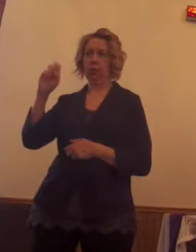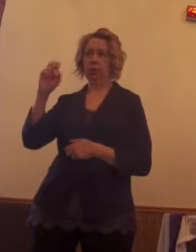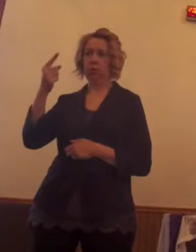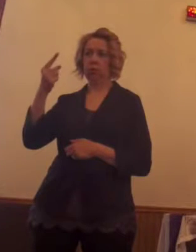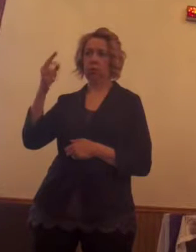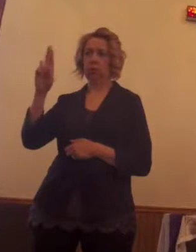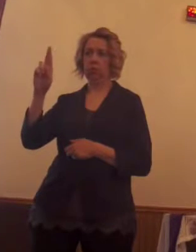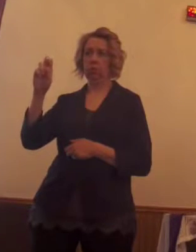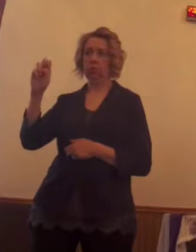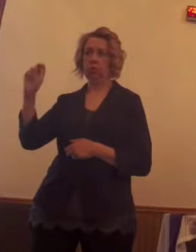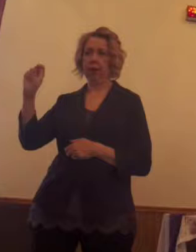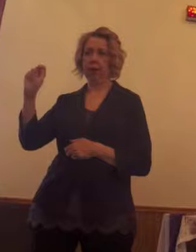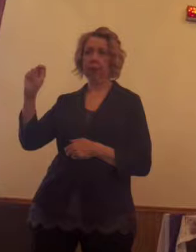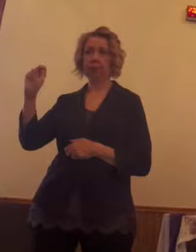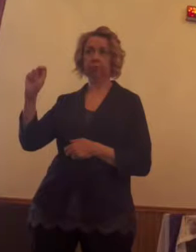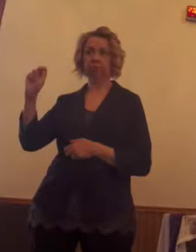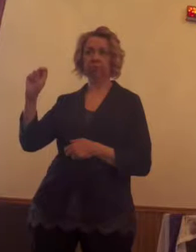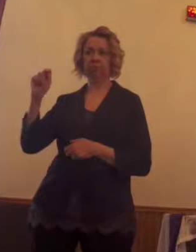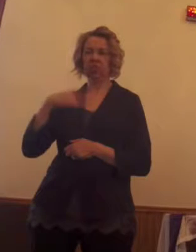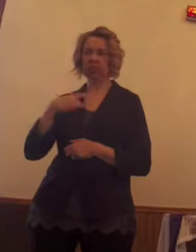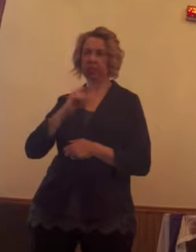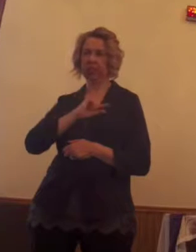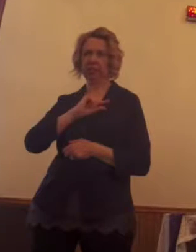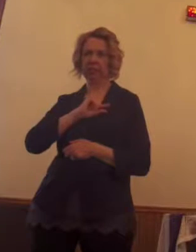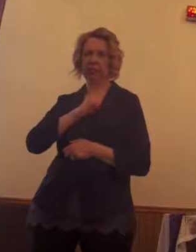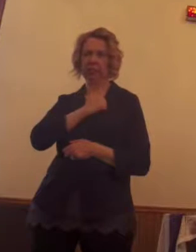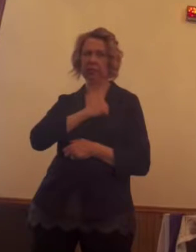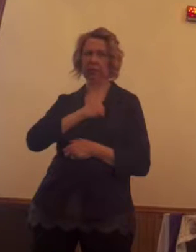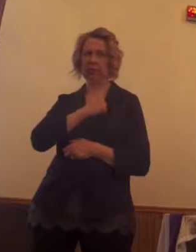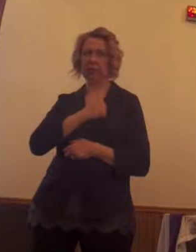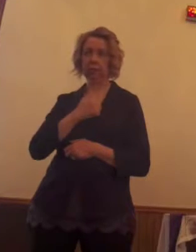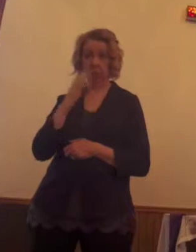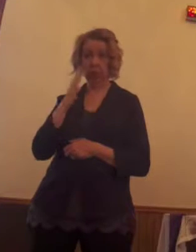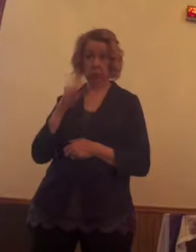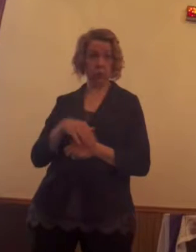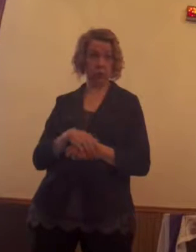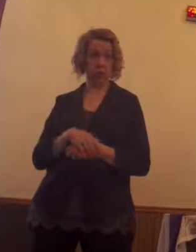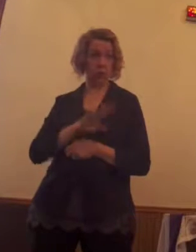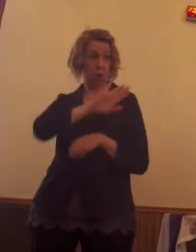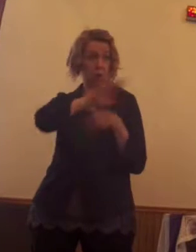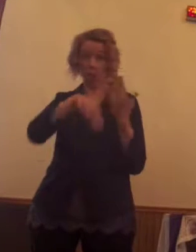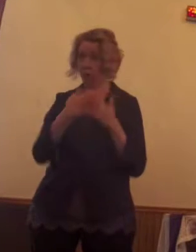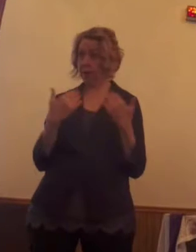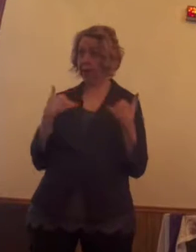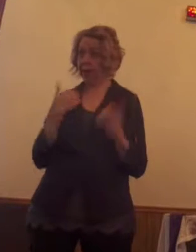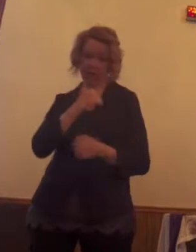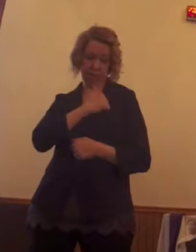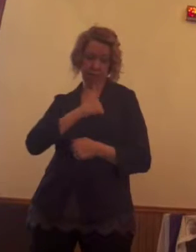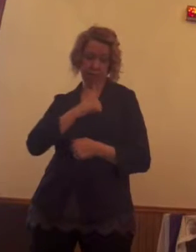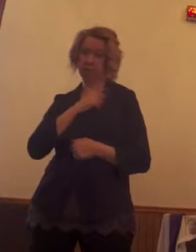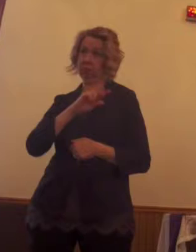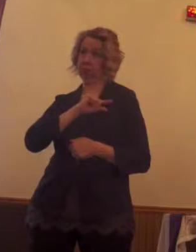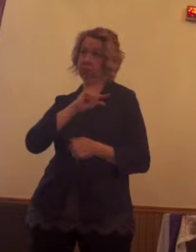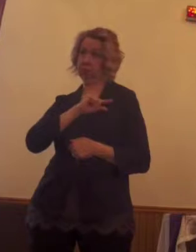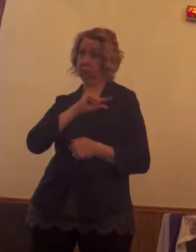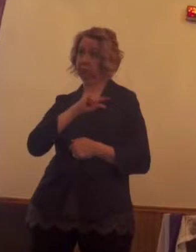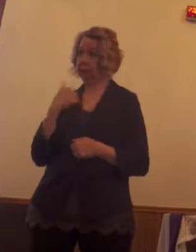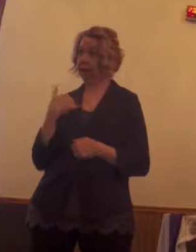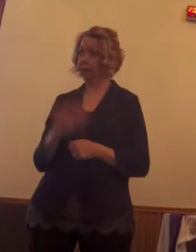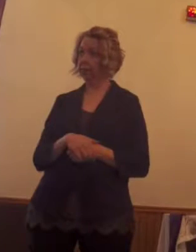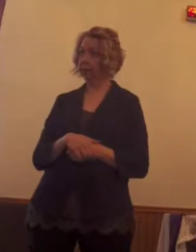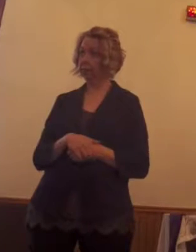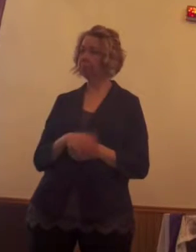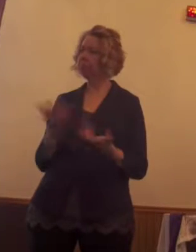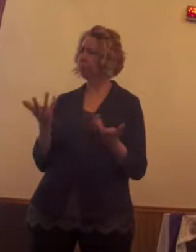Regret is that sad part of each and every one of our lives. Did you know that? How many times a day do you hear,